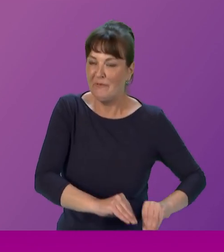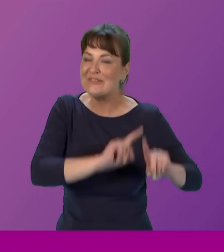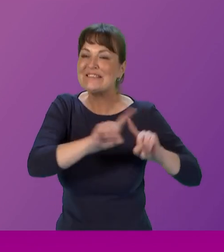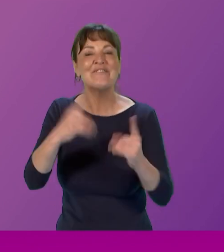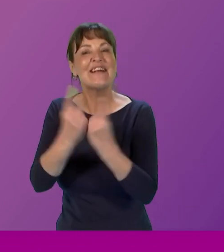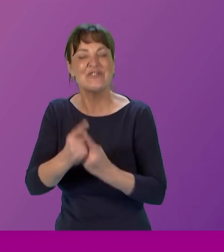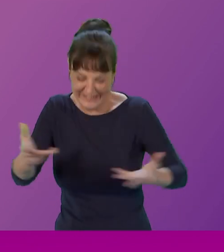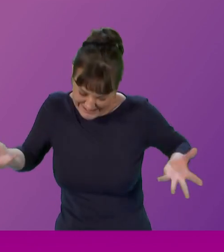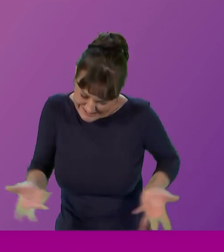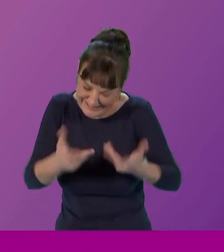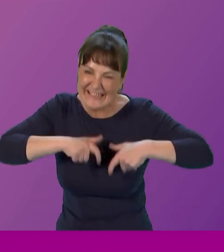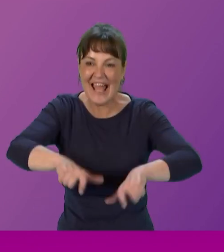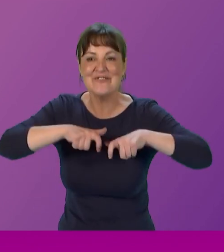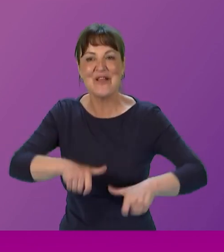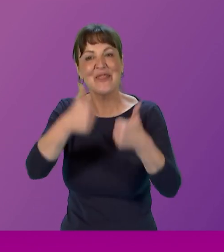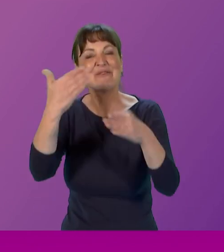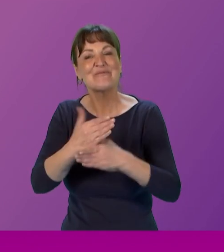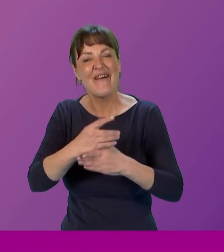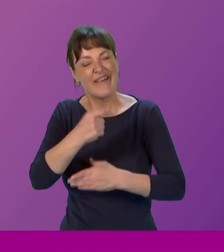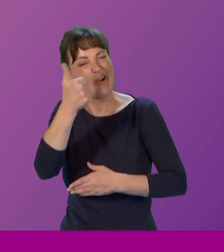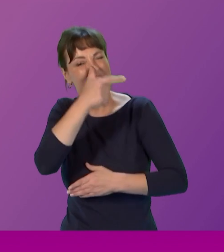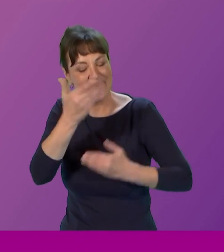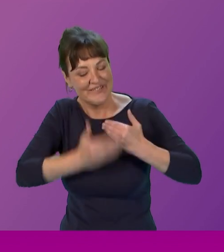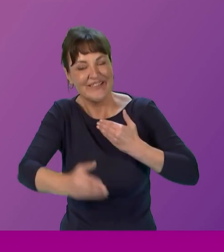up the good work and here's to the next 20 years